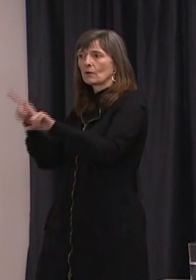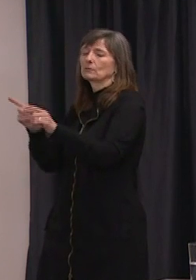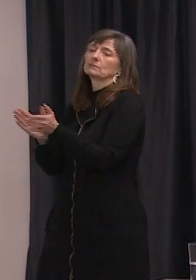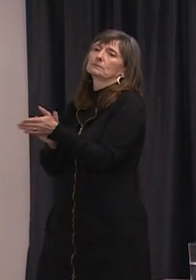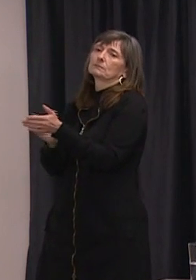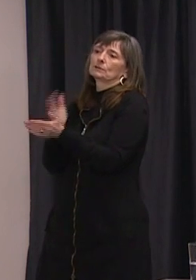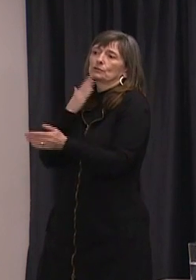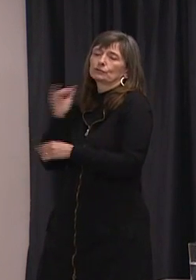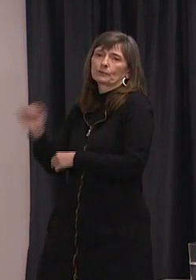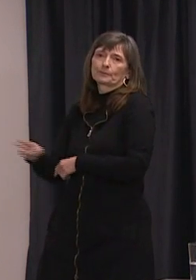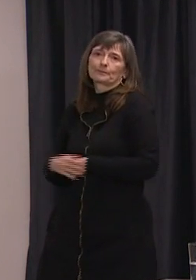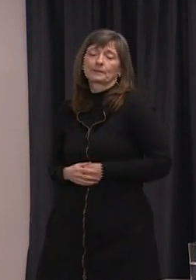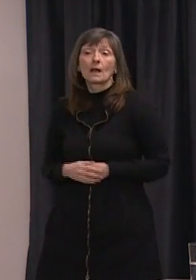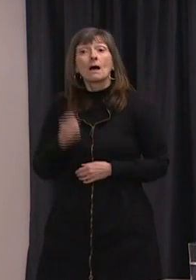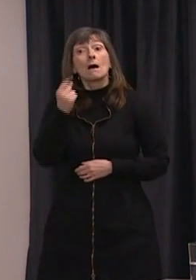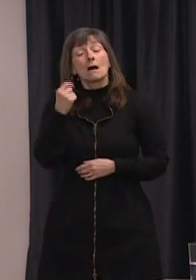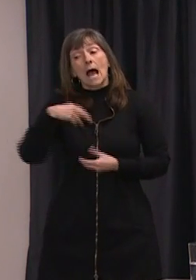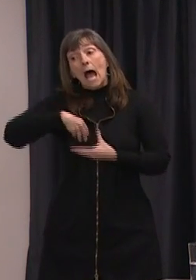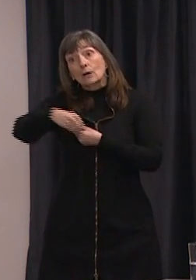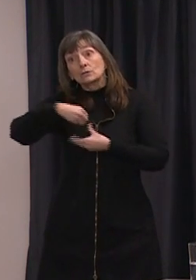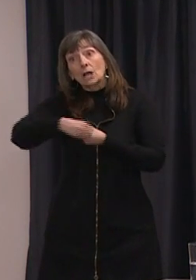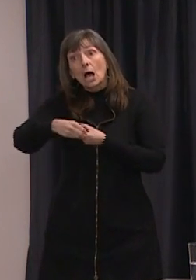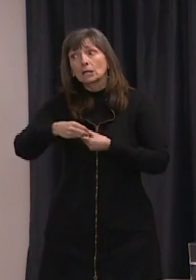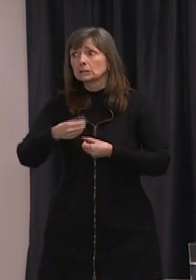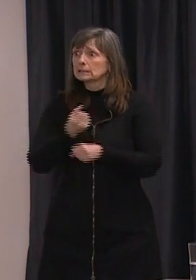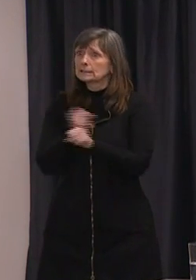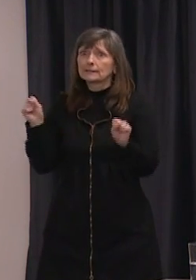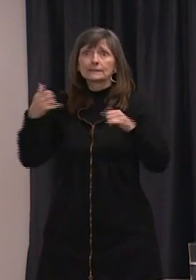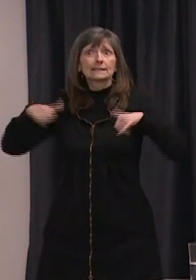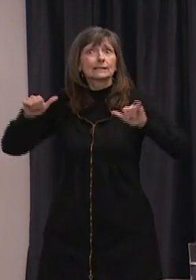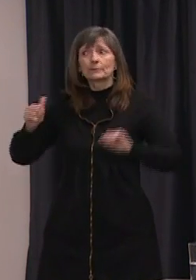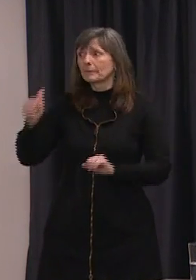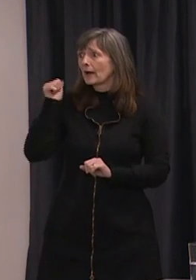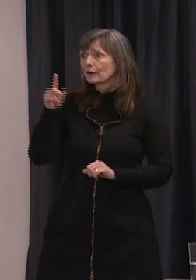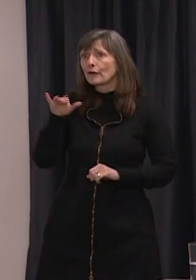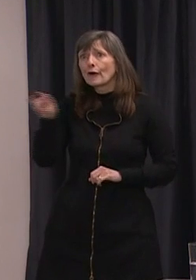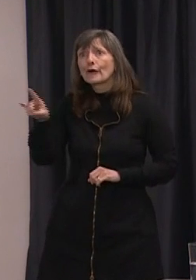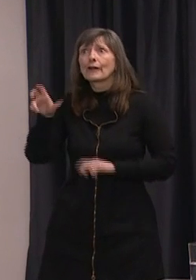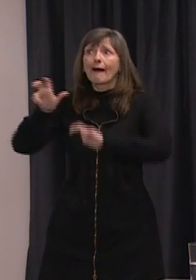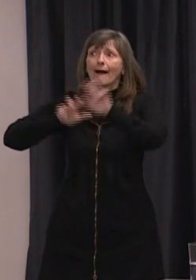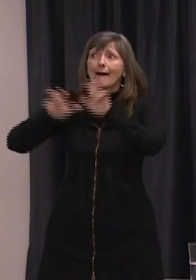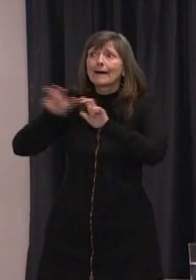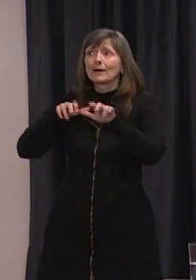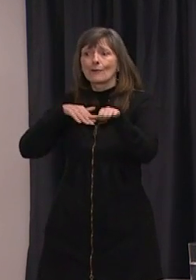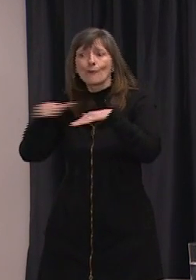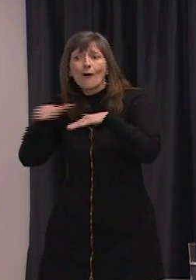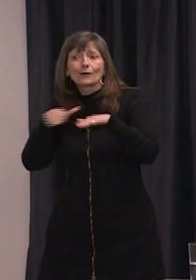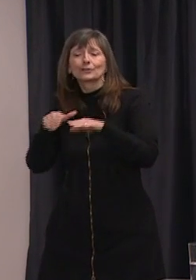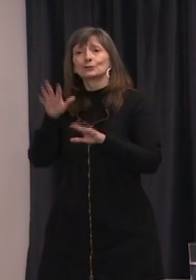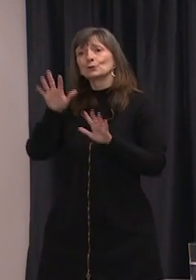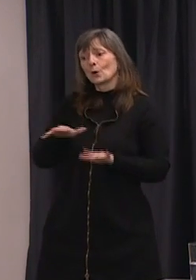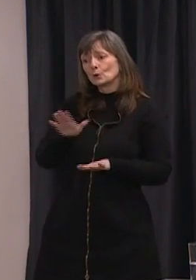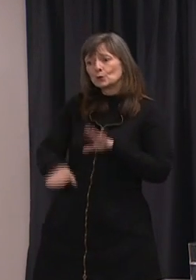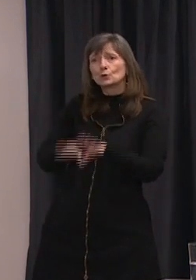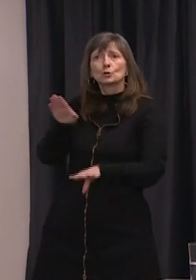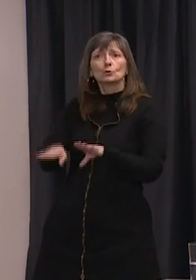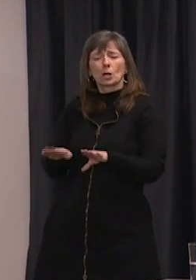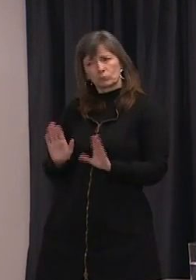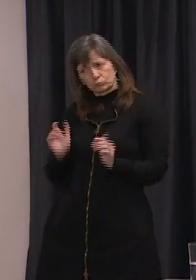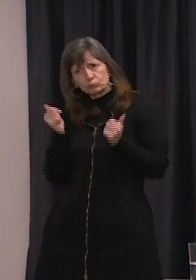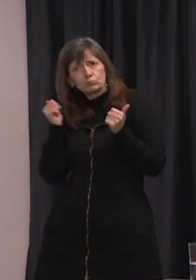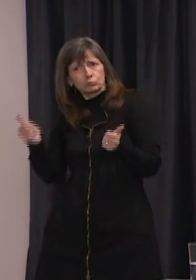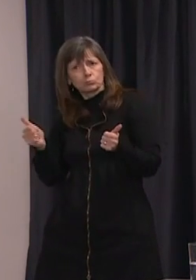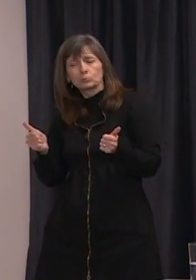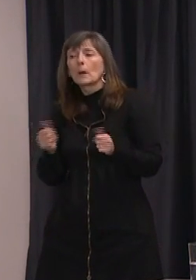safe to be outdoors. We encourage playing in your backyard, going for hikes, snowshoeing, but please